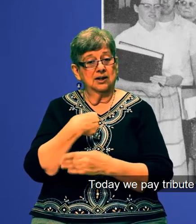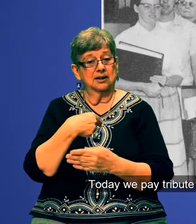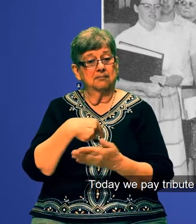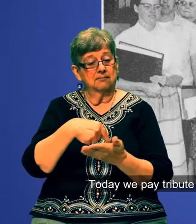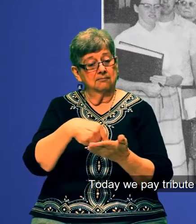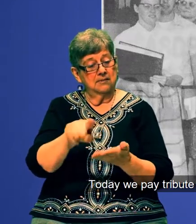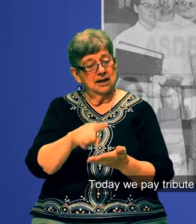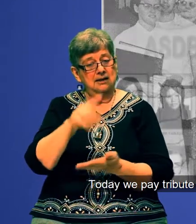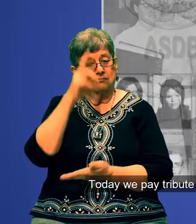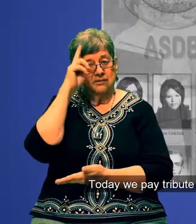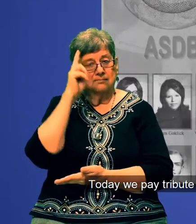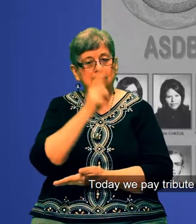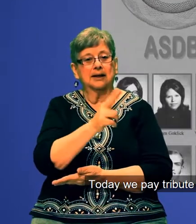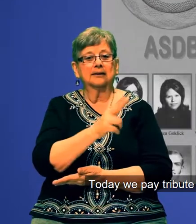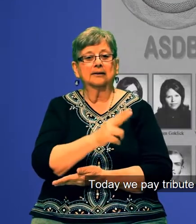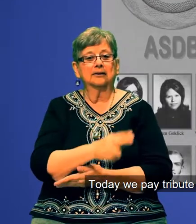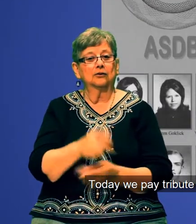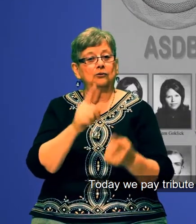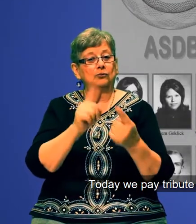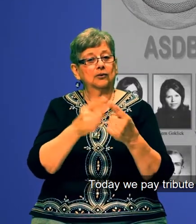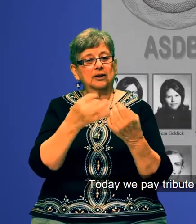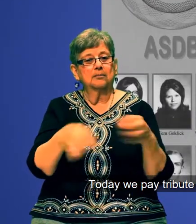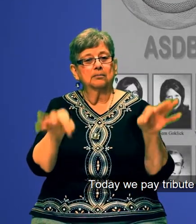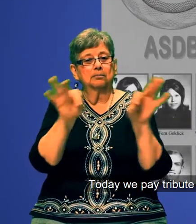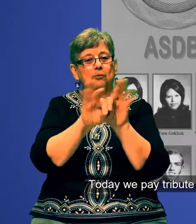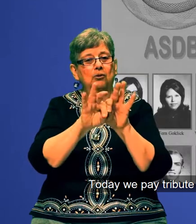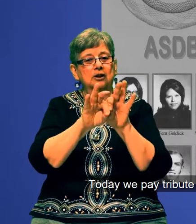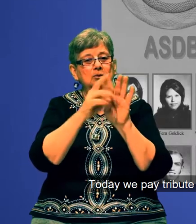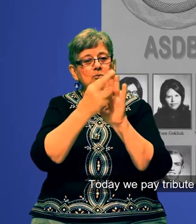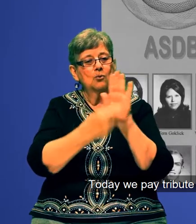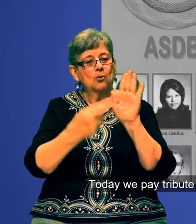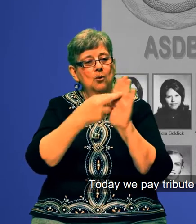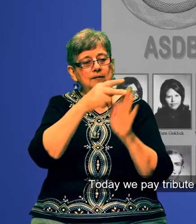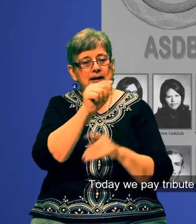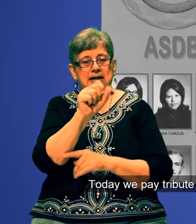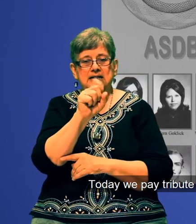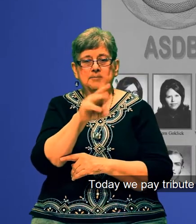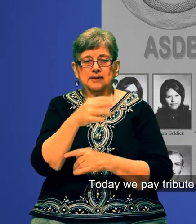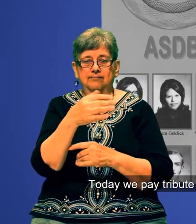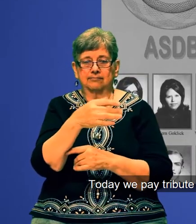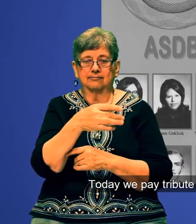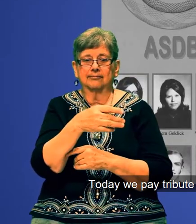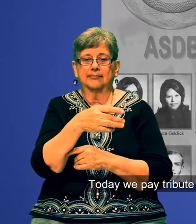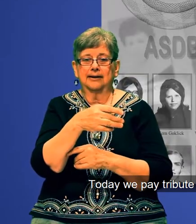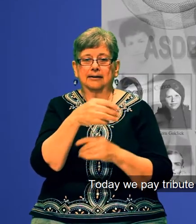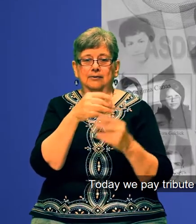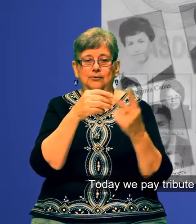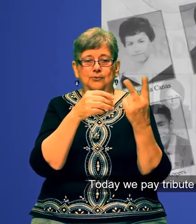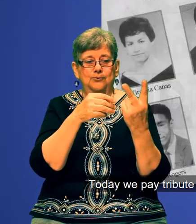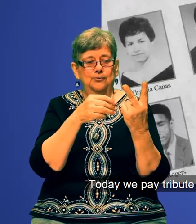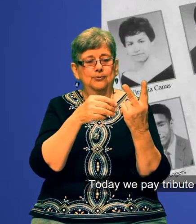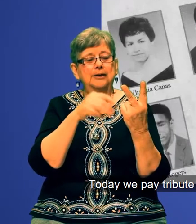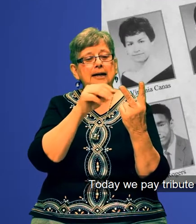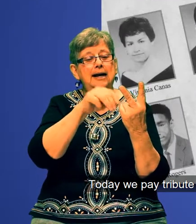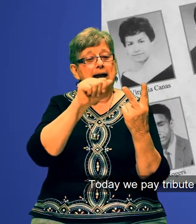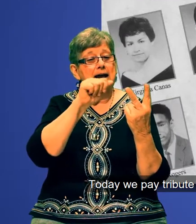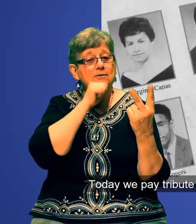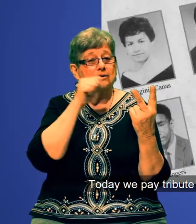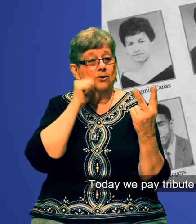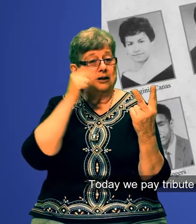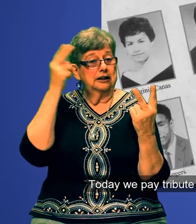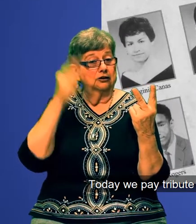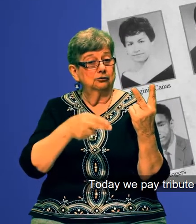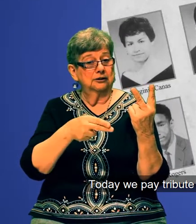Today, we pay tribute to the important role ASDB has played in Arizona's